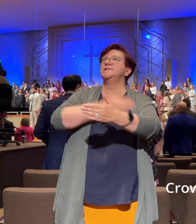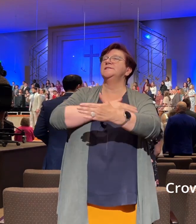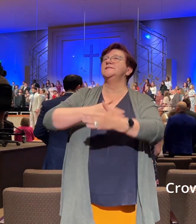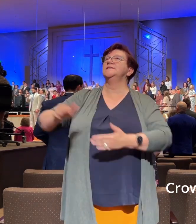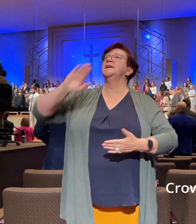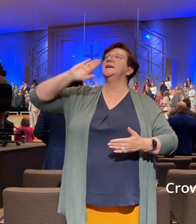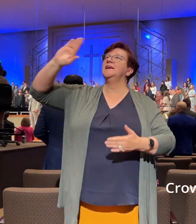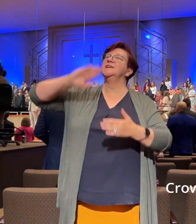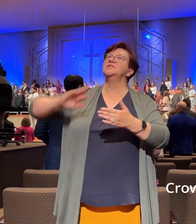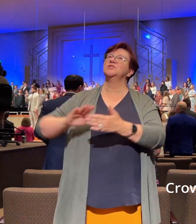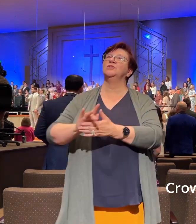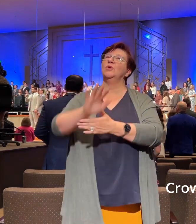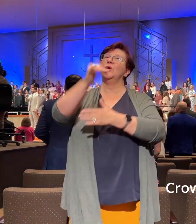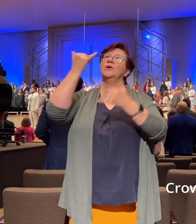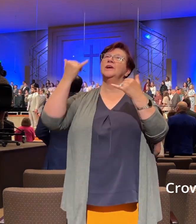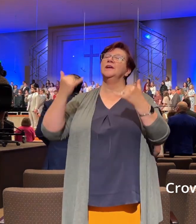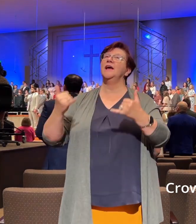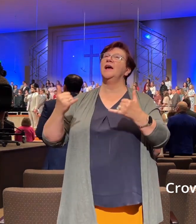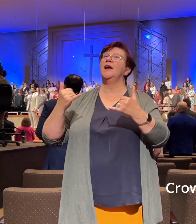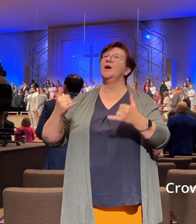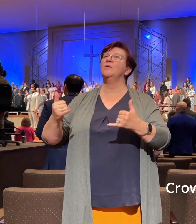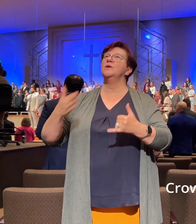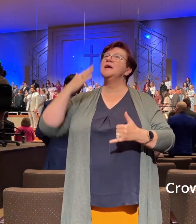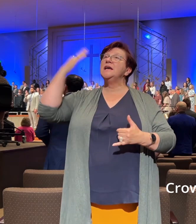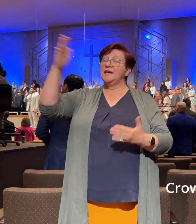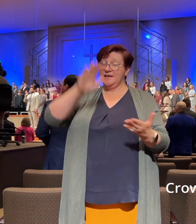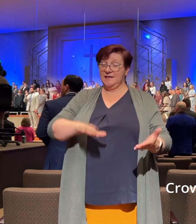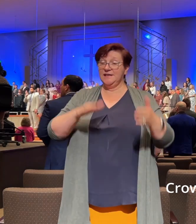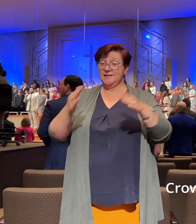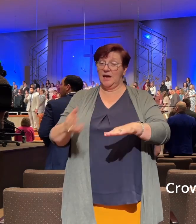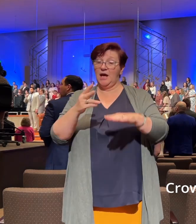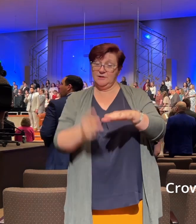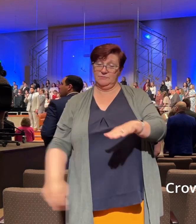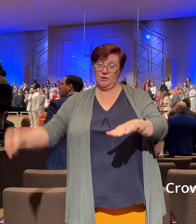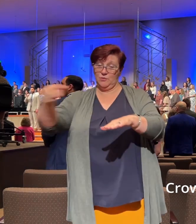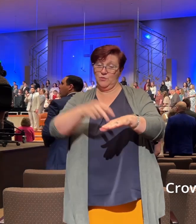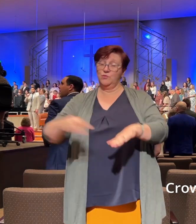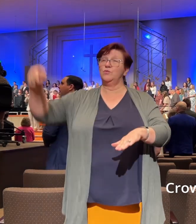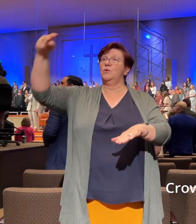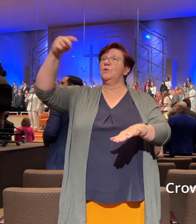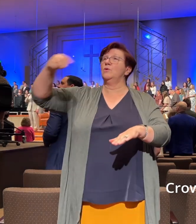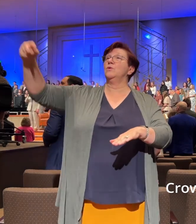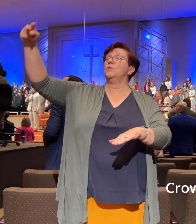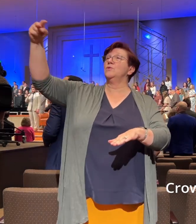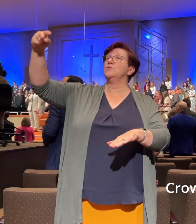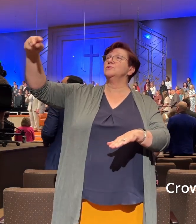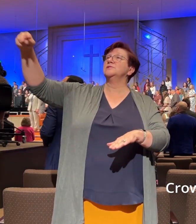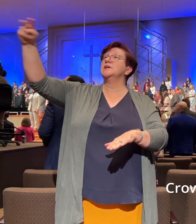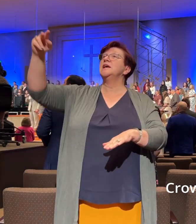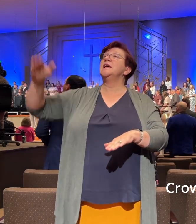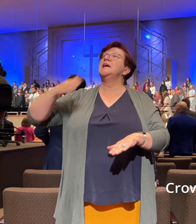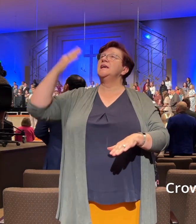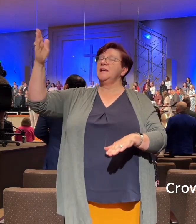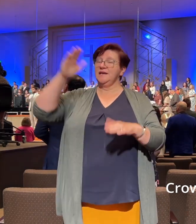sing, who died and rose on high. Who